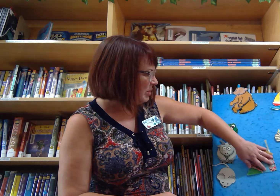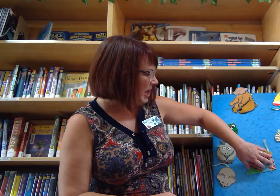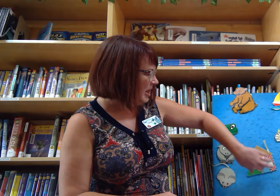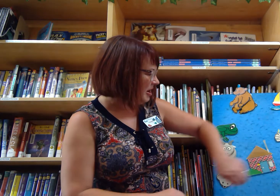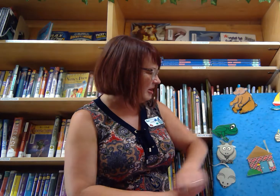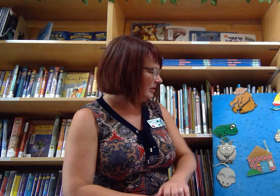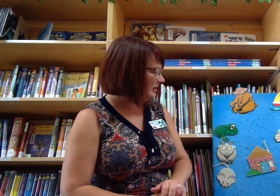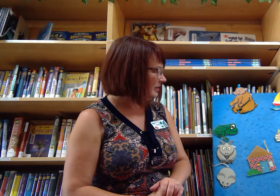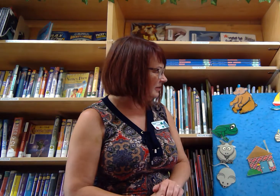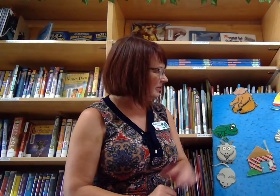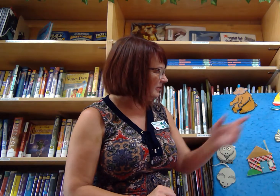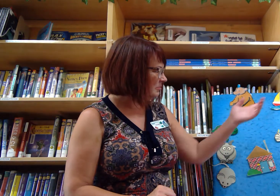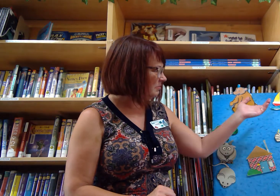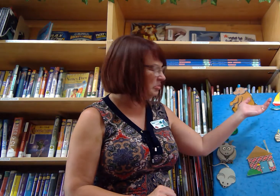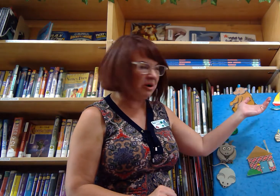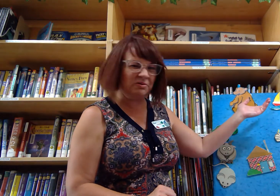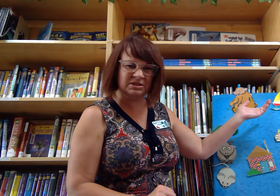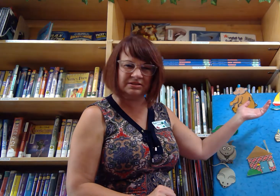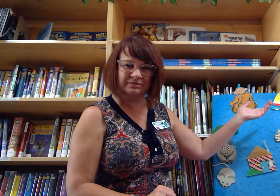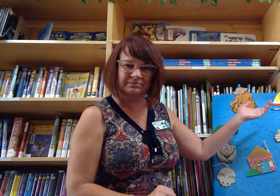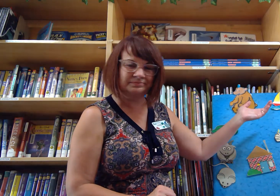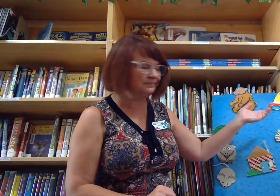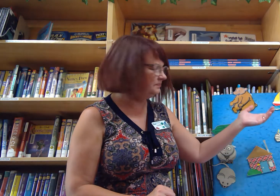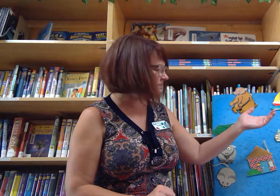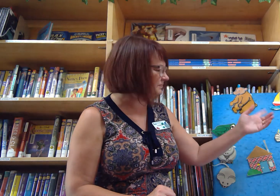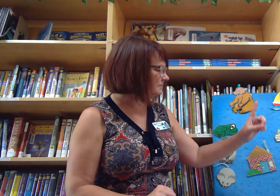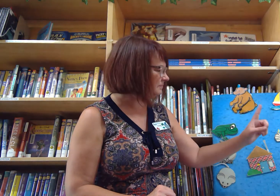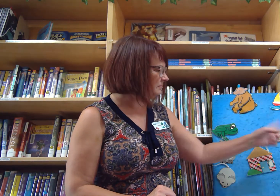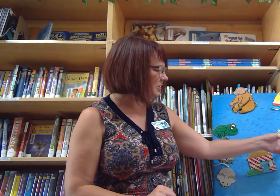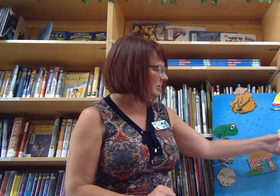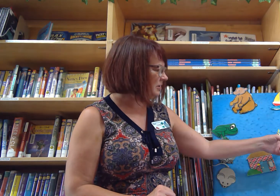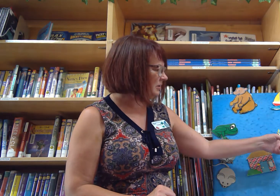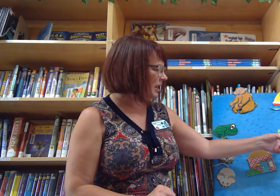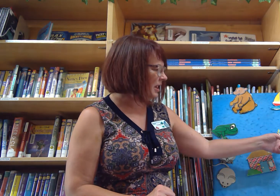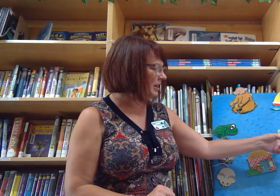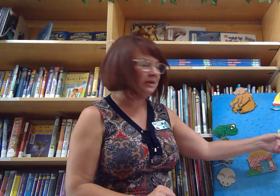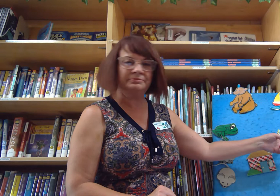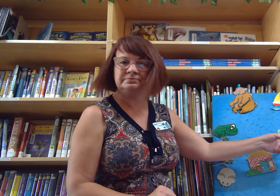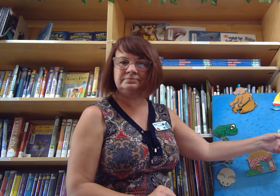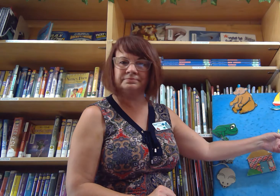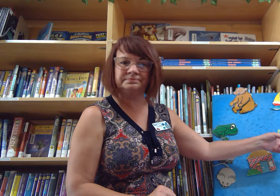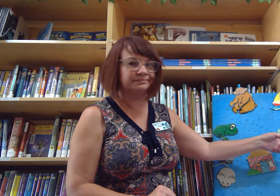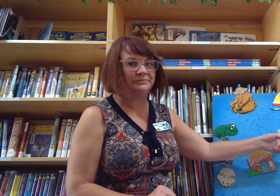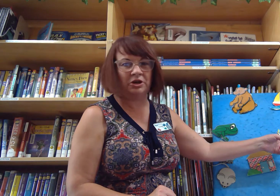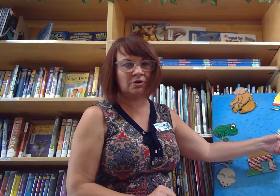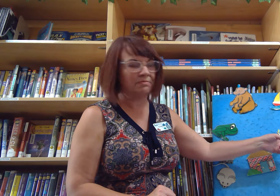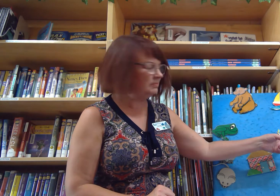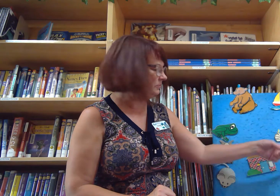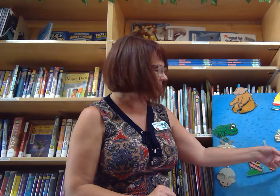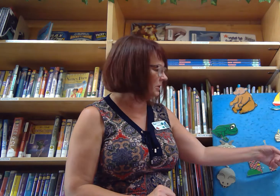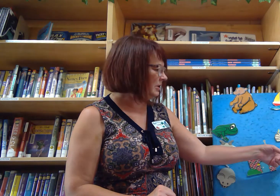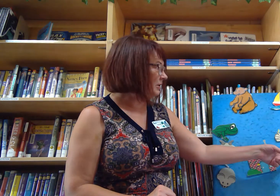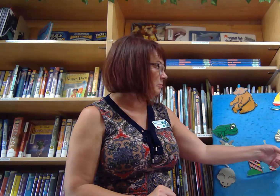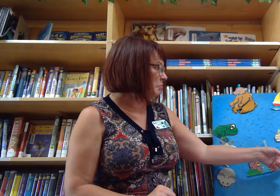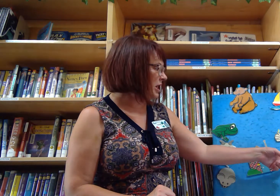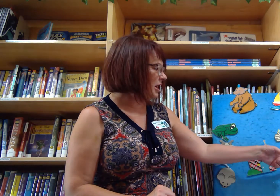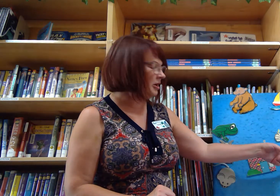bear? Boat? Uh, uh. Log? Nope. Bear